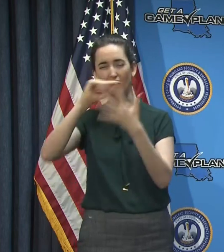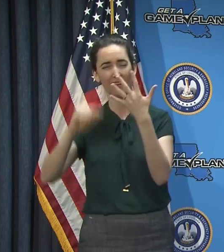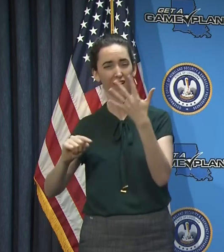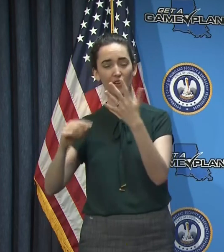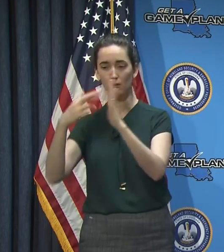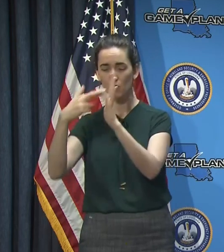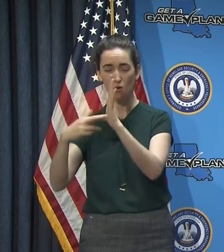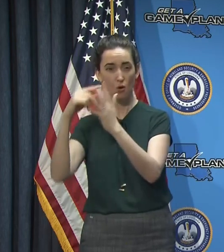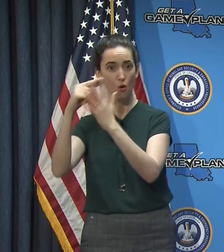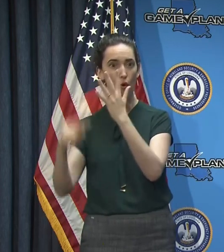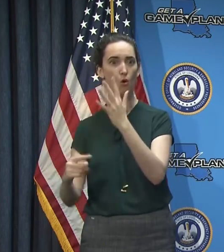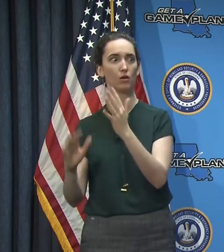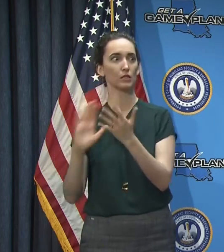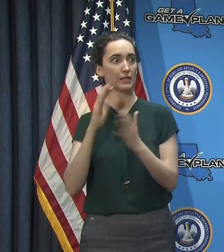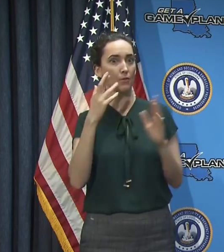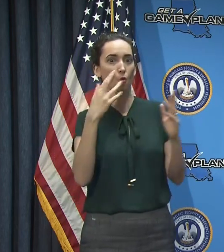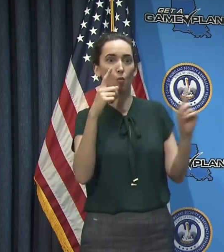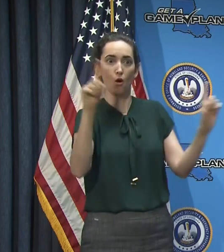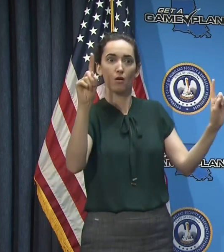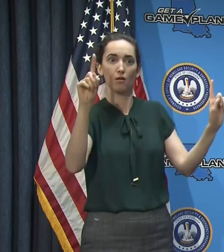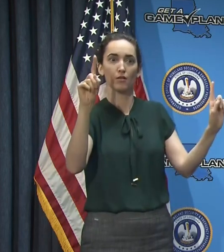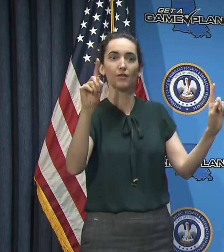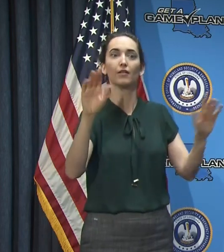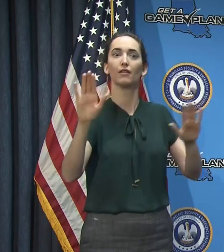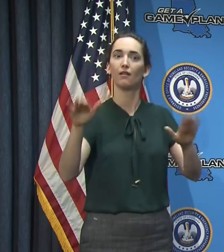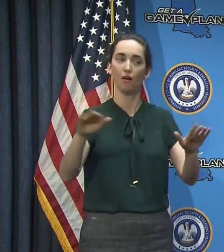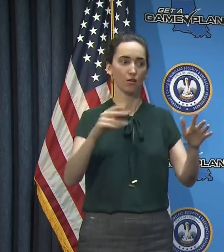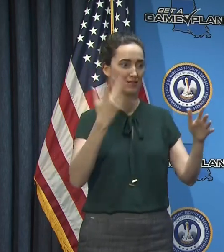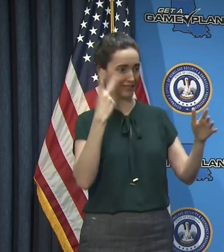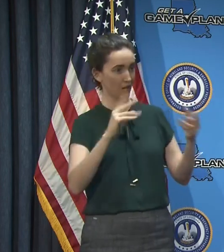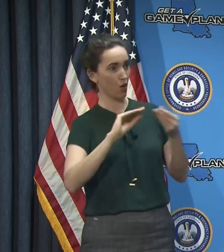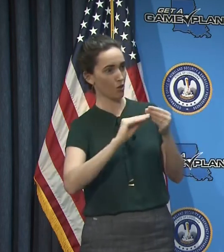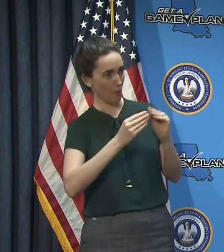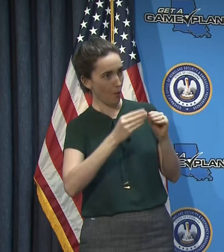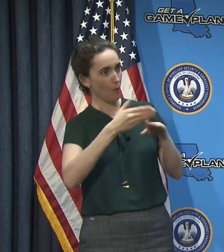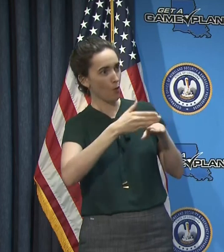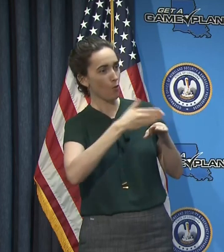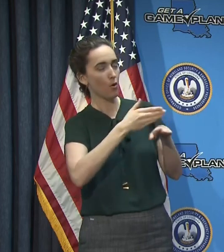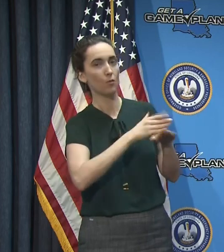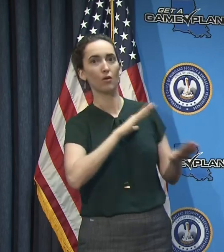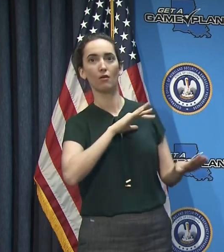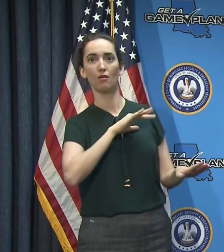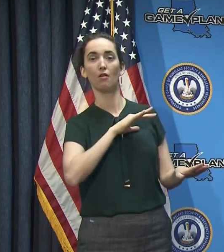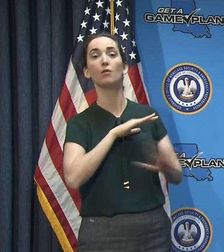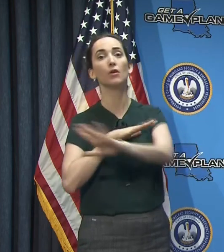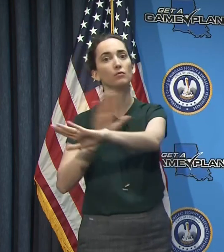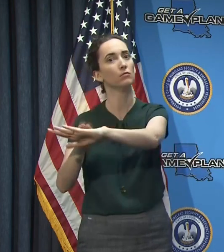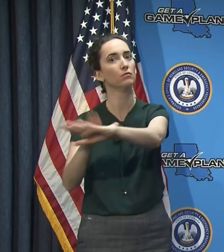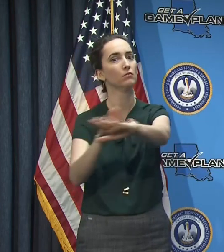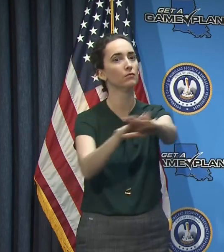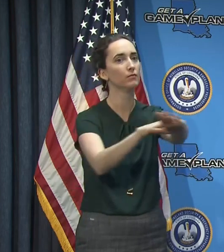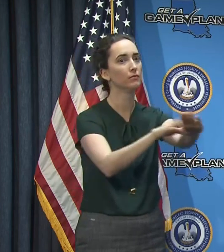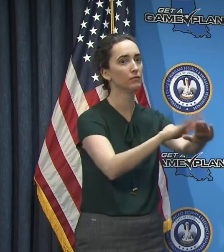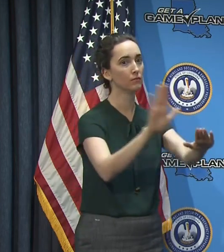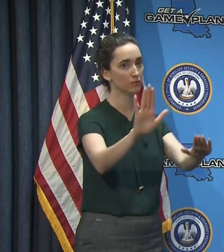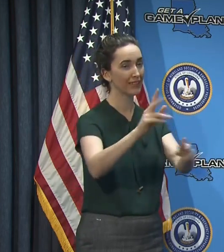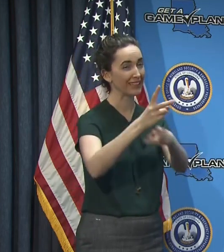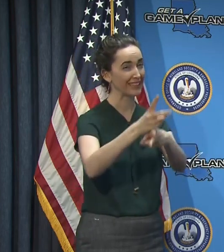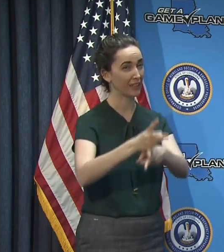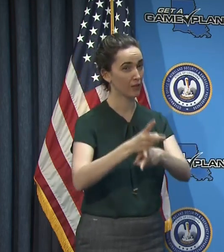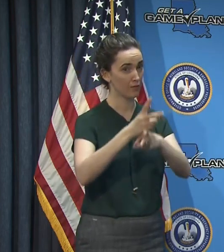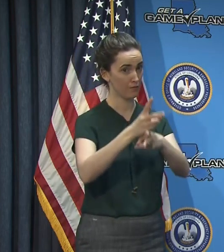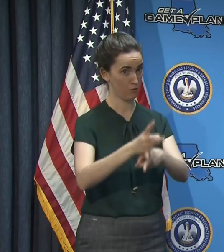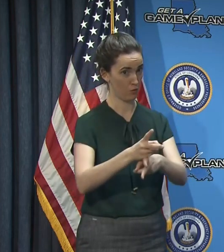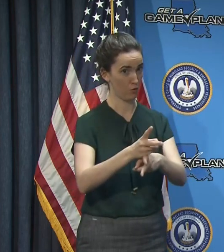And I caution everyone to understand that the numbers will continue to trend in a favorable direction only so